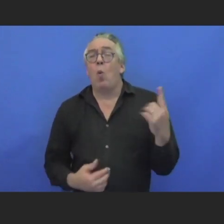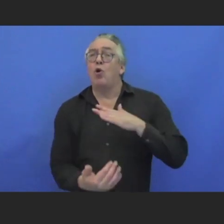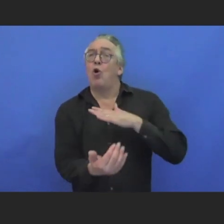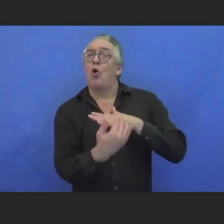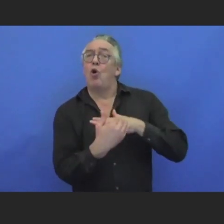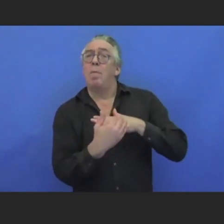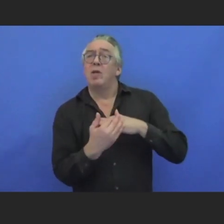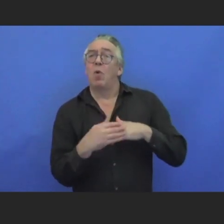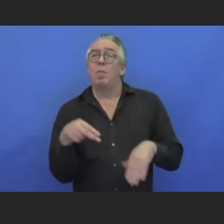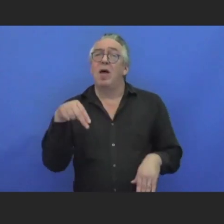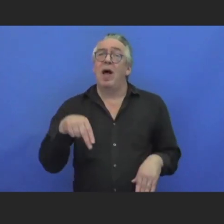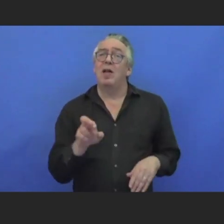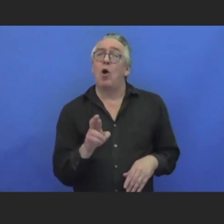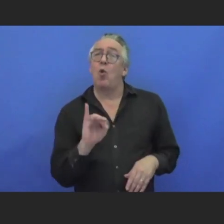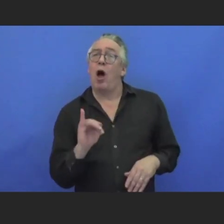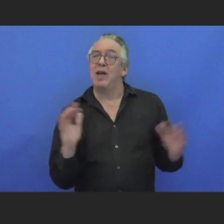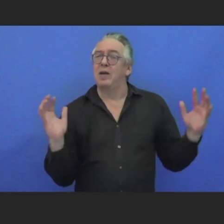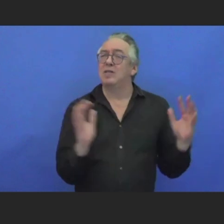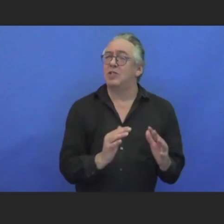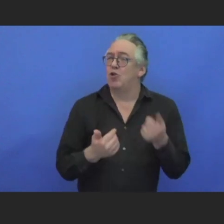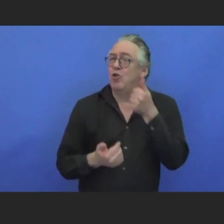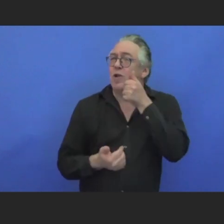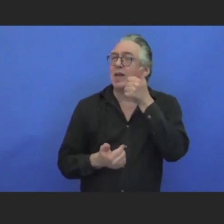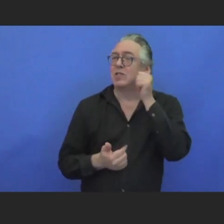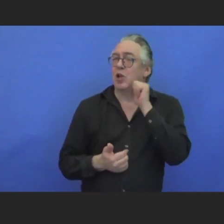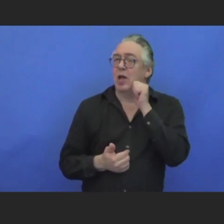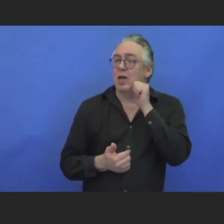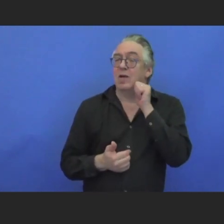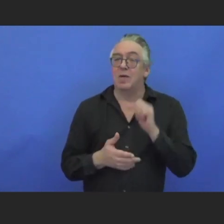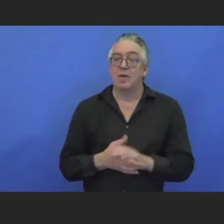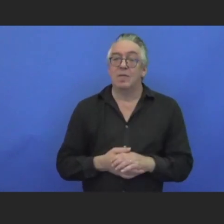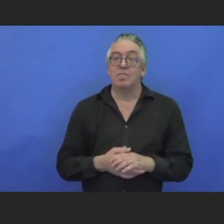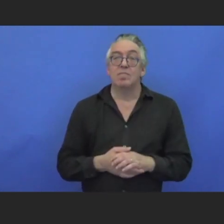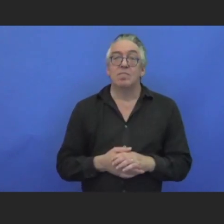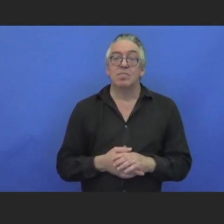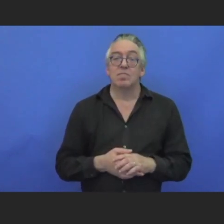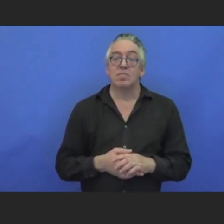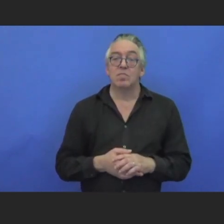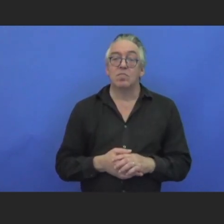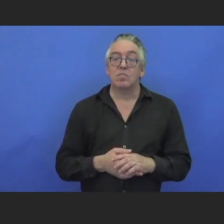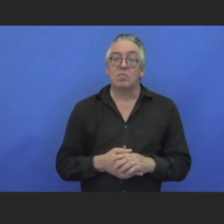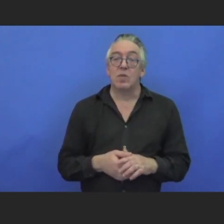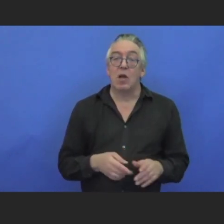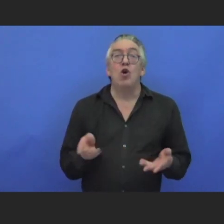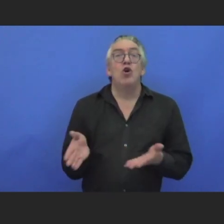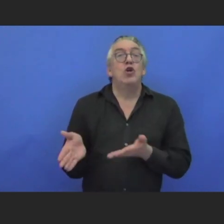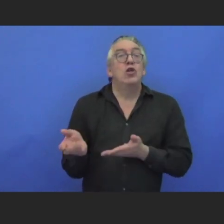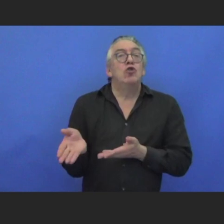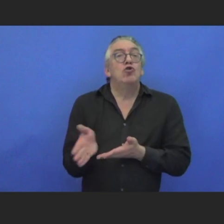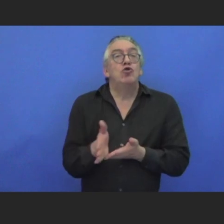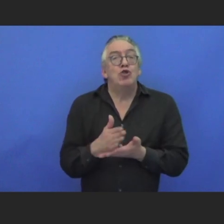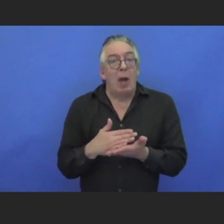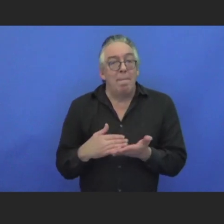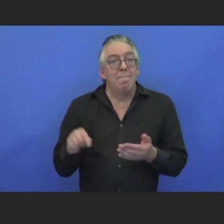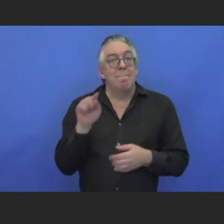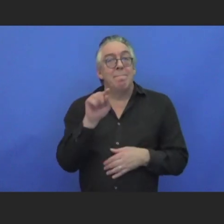NRI session yesterday was that a realization by some of the, some of the